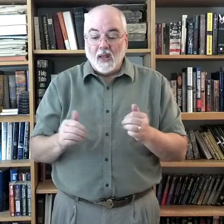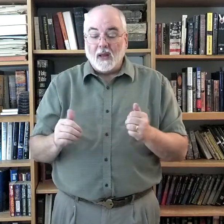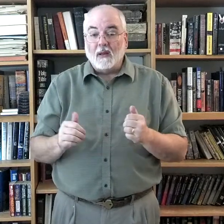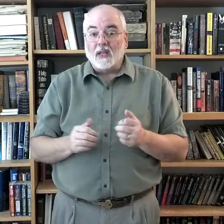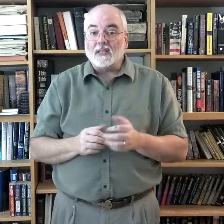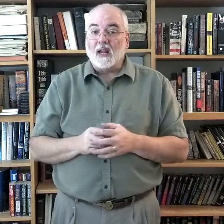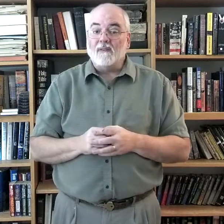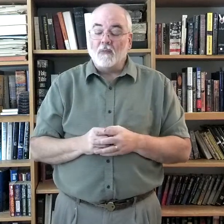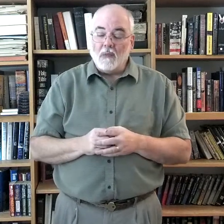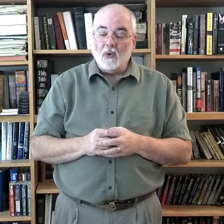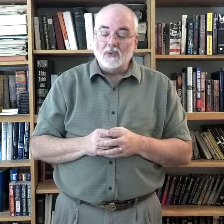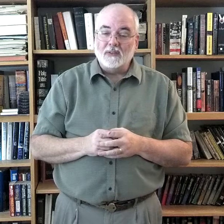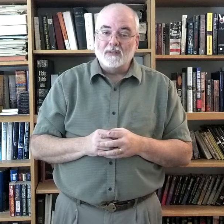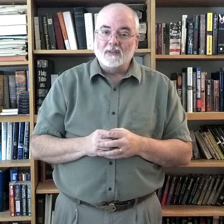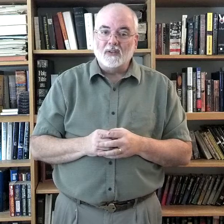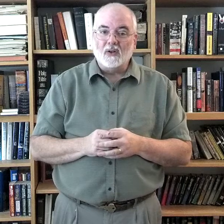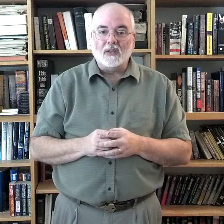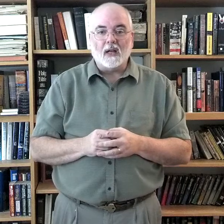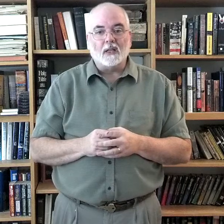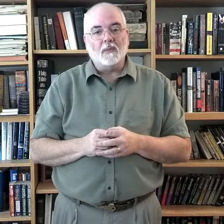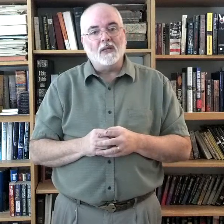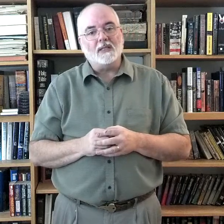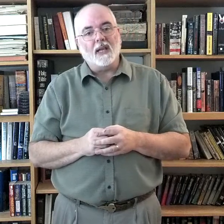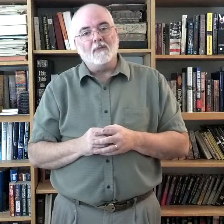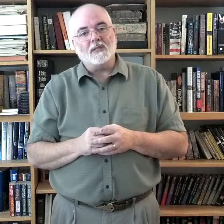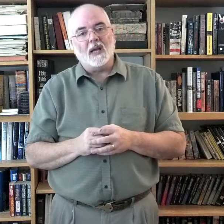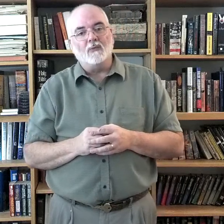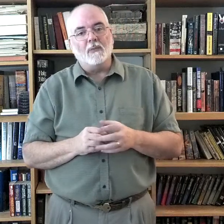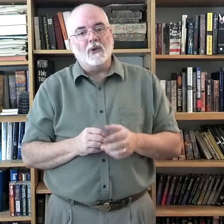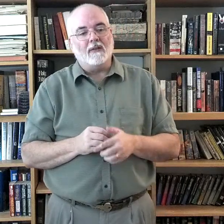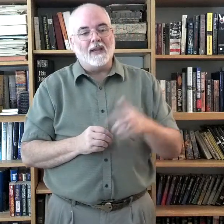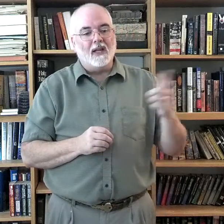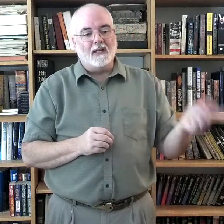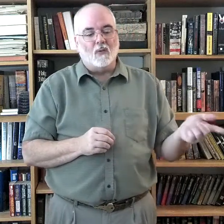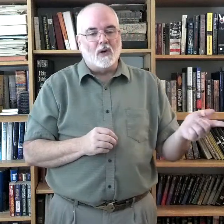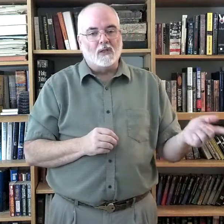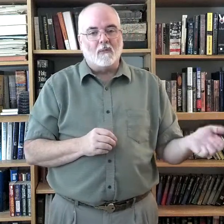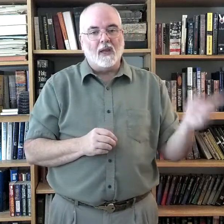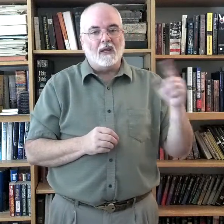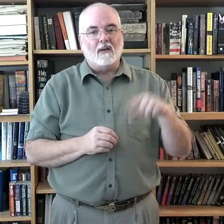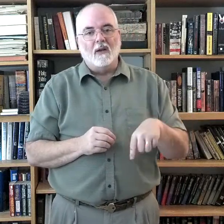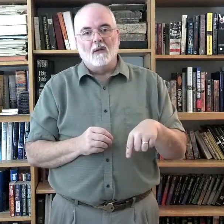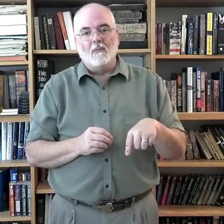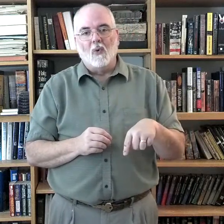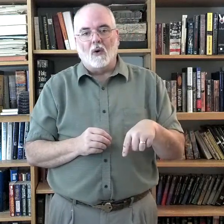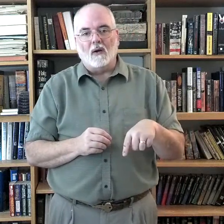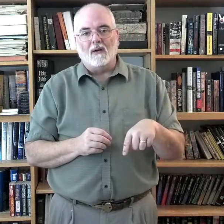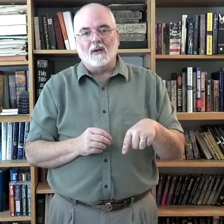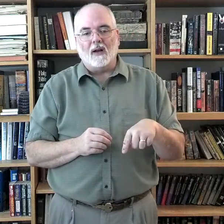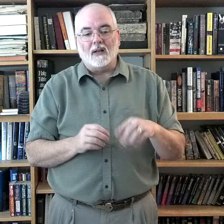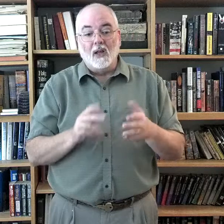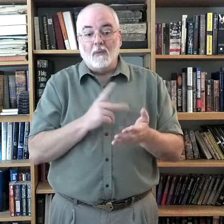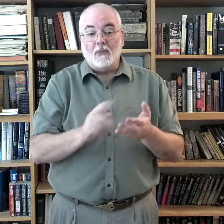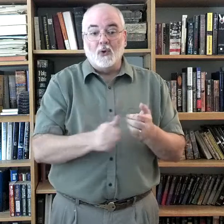The sign for most turns out to be the same sign we put at the end of words to make it more. Alright? Purer.